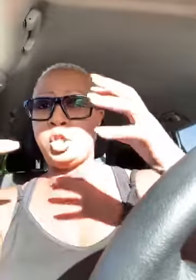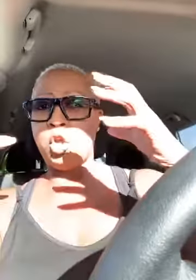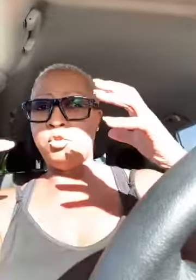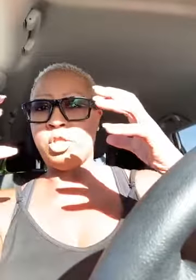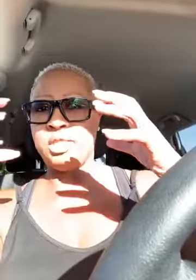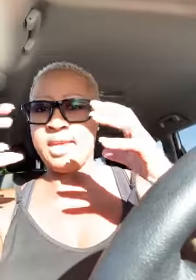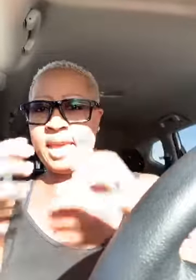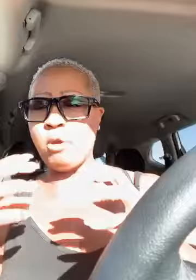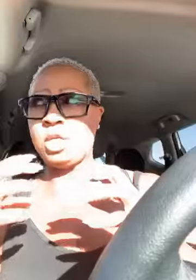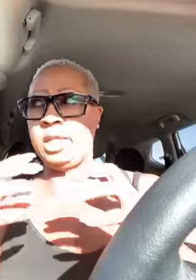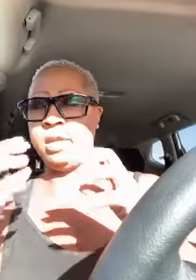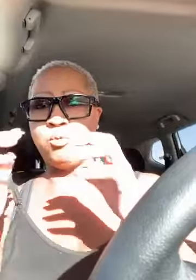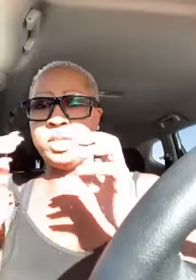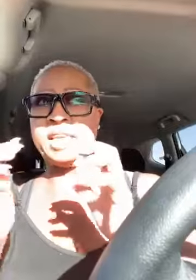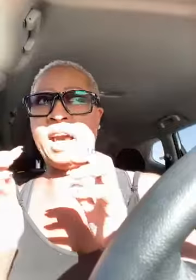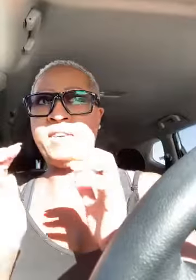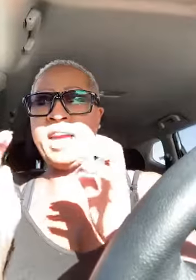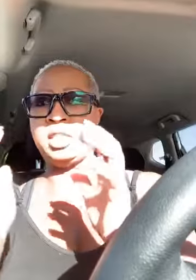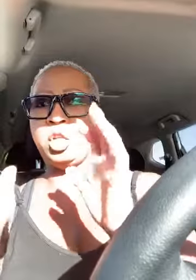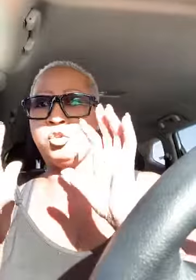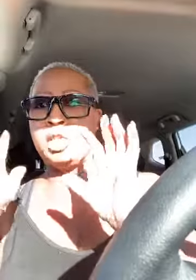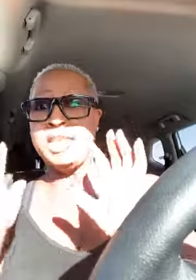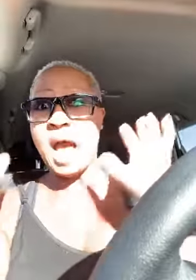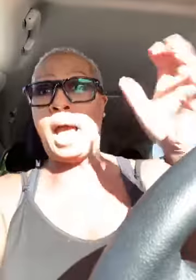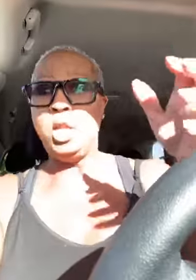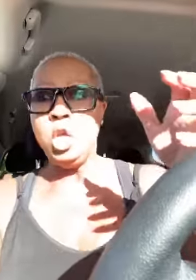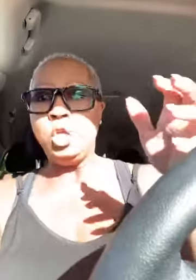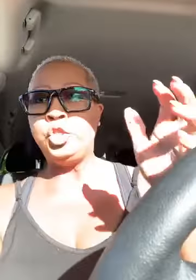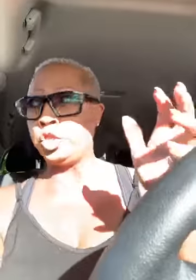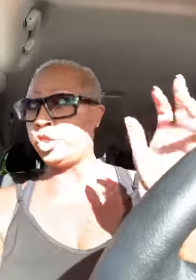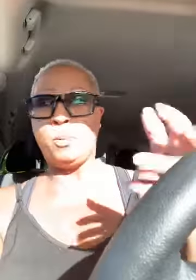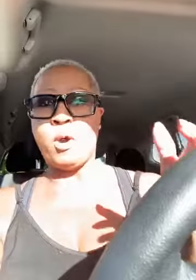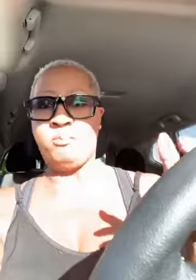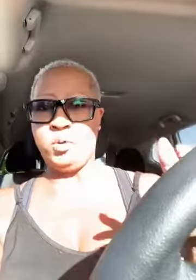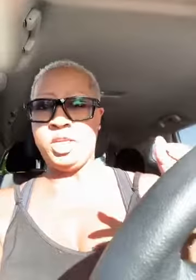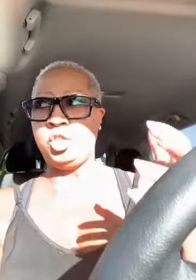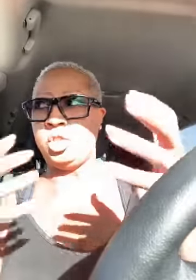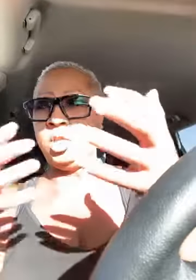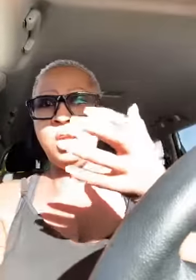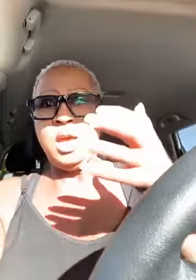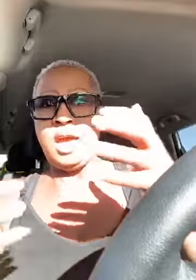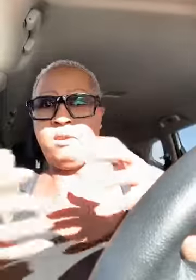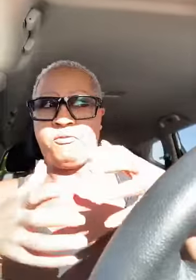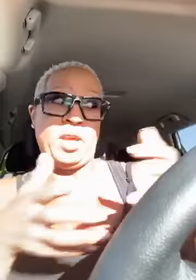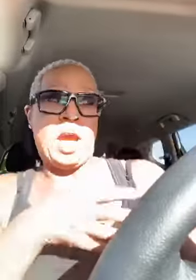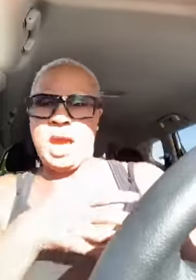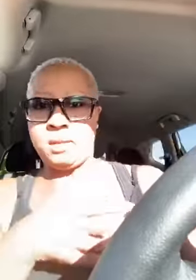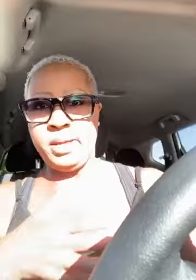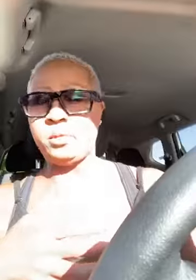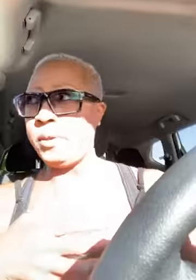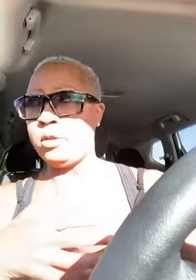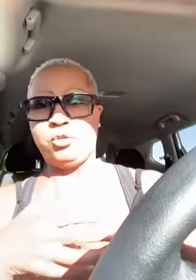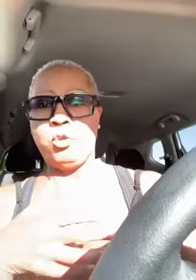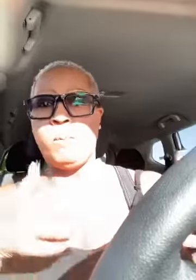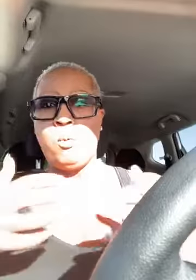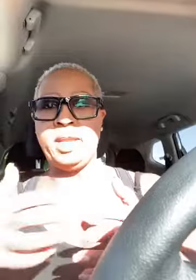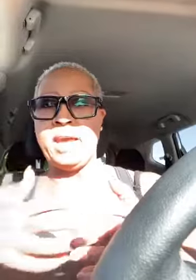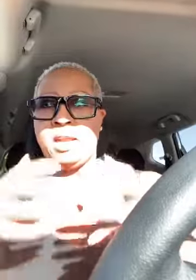to learn to take calculated risk and i've had to learn to not just jump off bridges and and figure out how to make the parachute on my way down